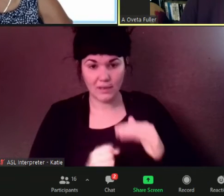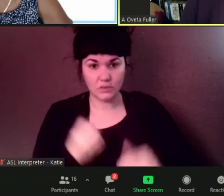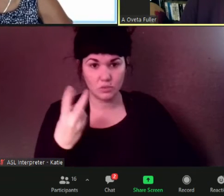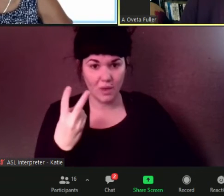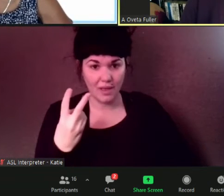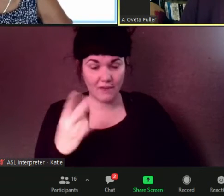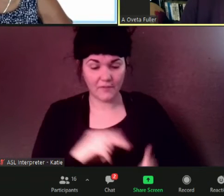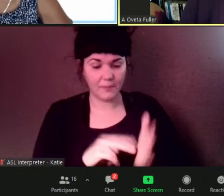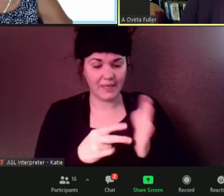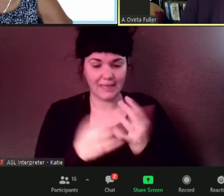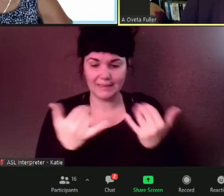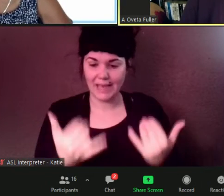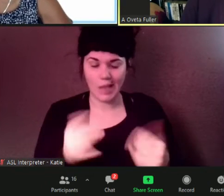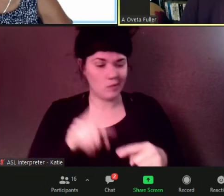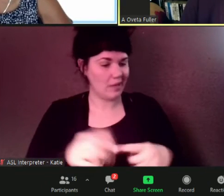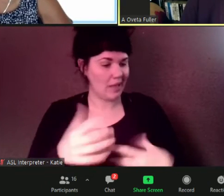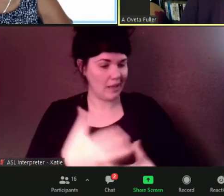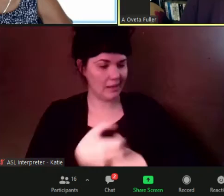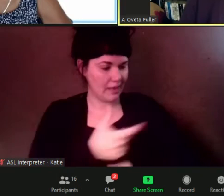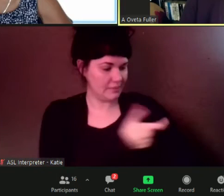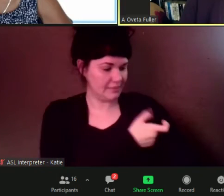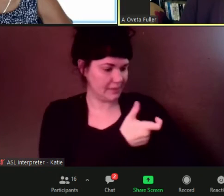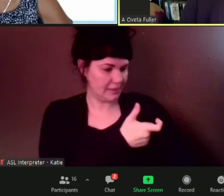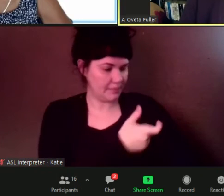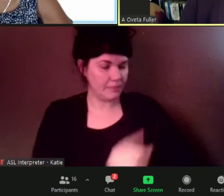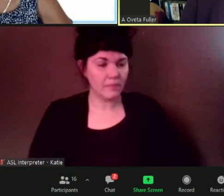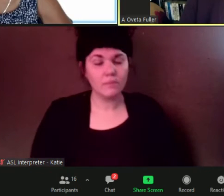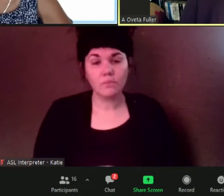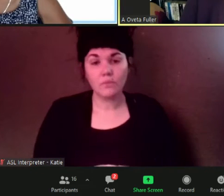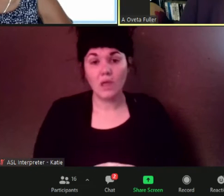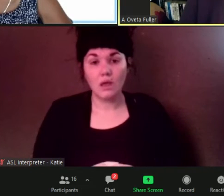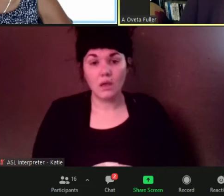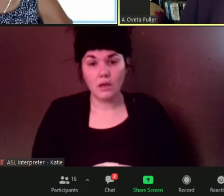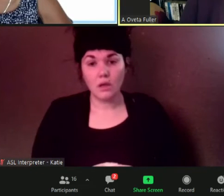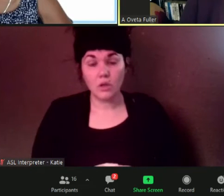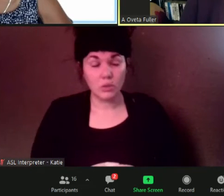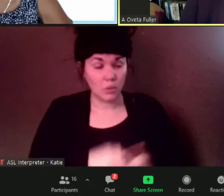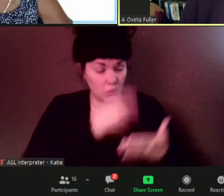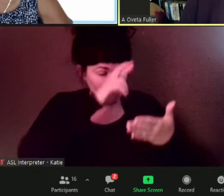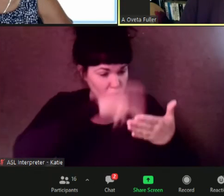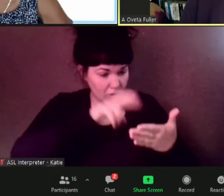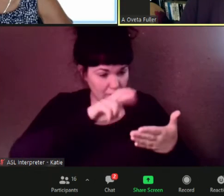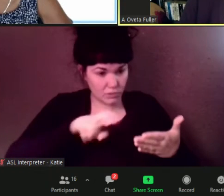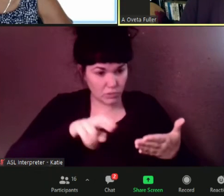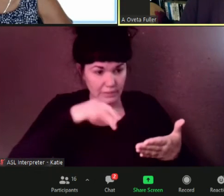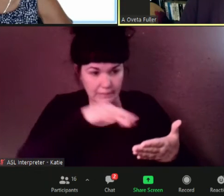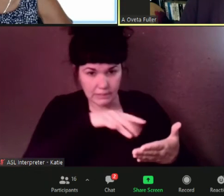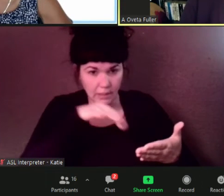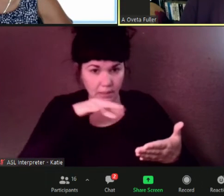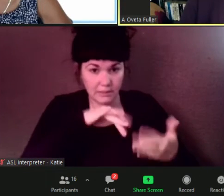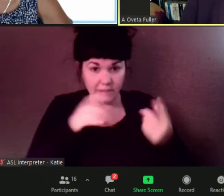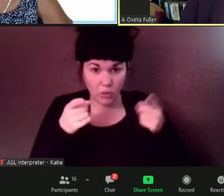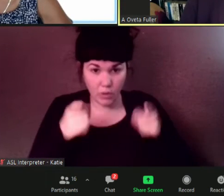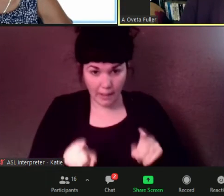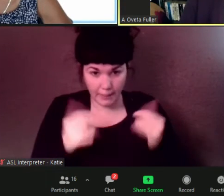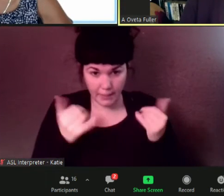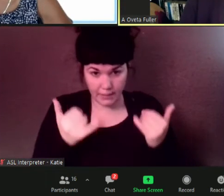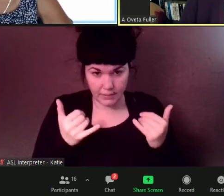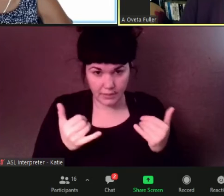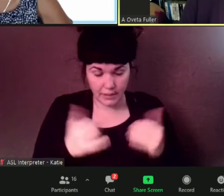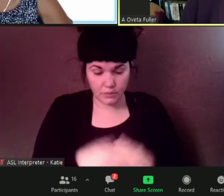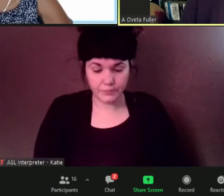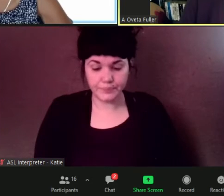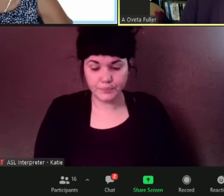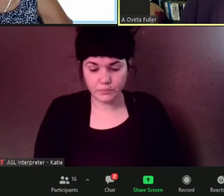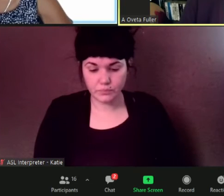um those studies are underway and uh the the verpac uh committee on advisory group did